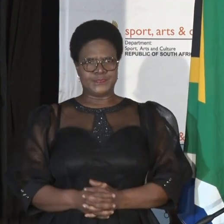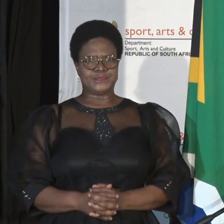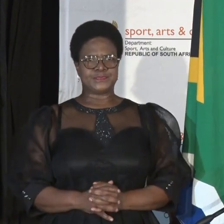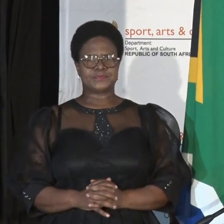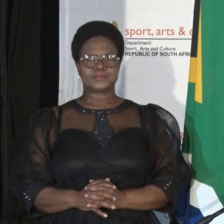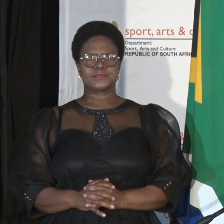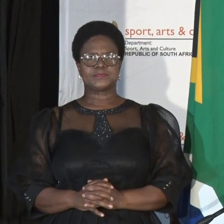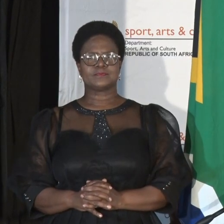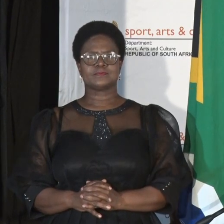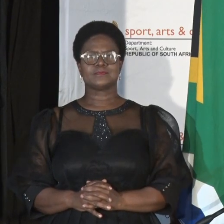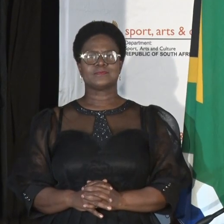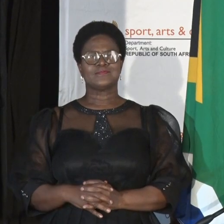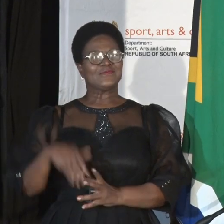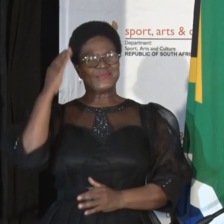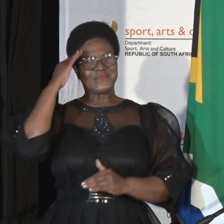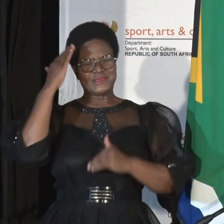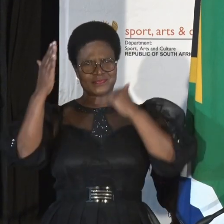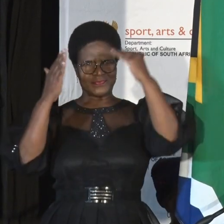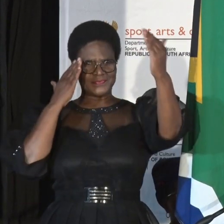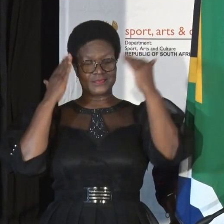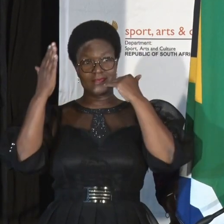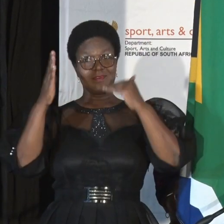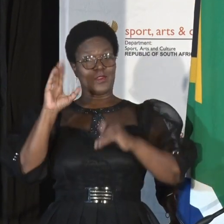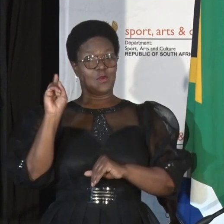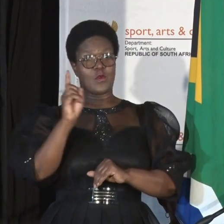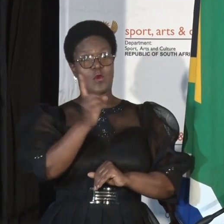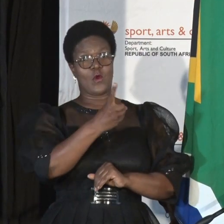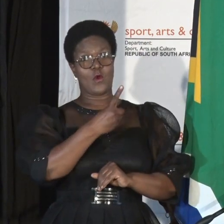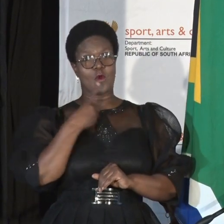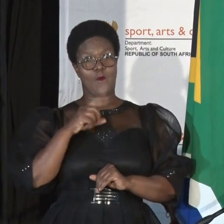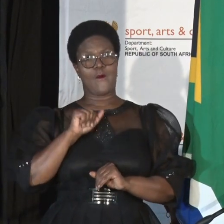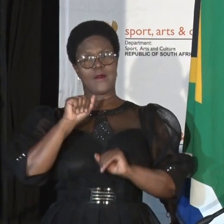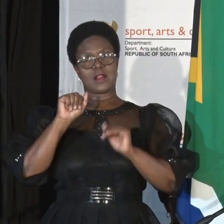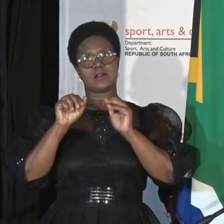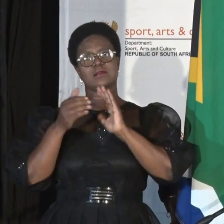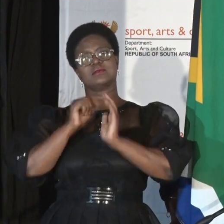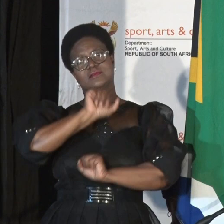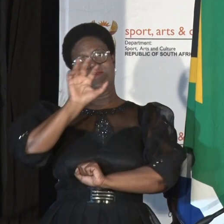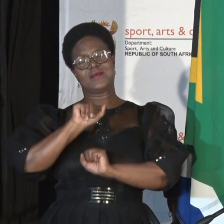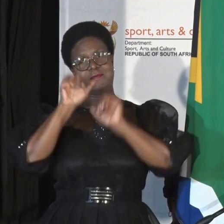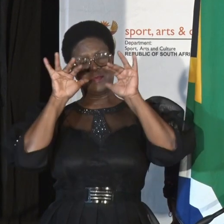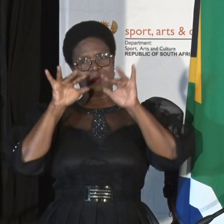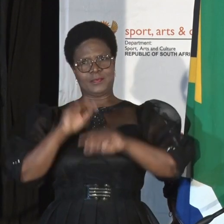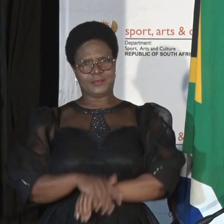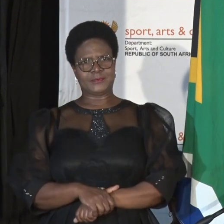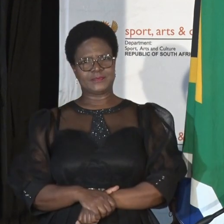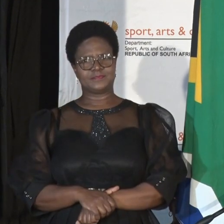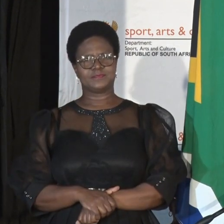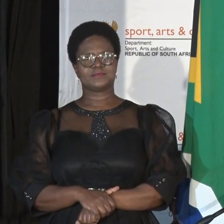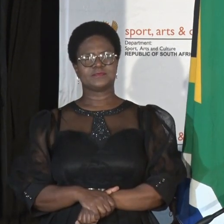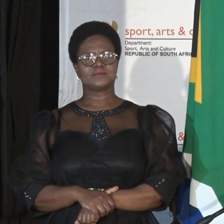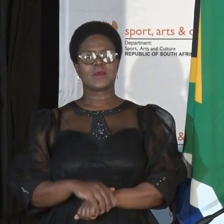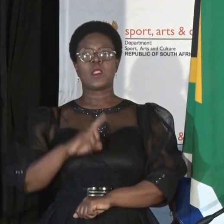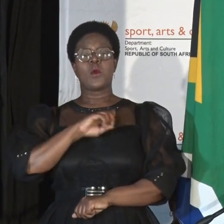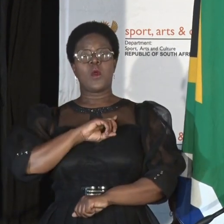I extend my warmest greetings to you all, fellow South Africans, because we are